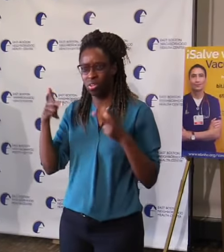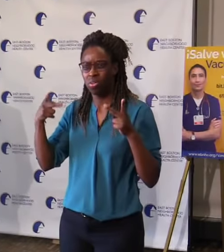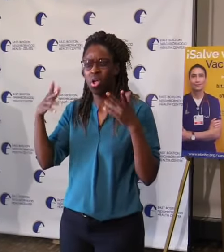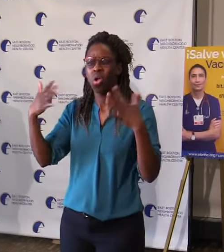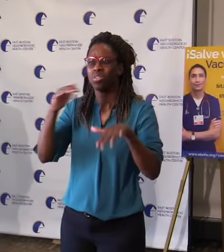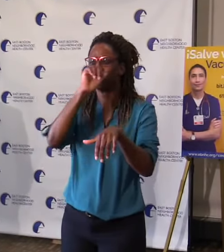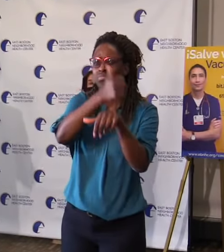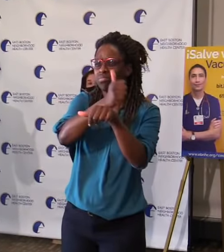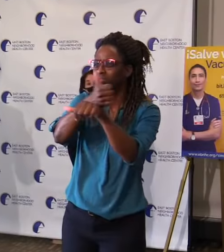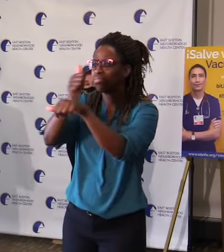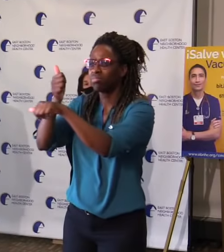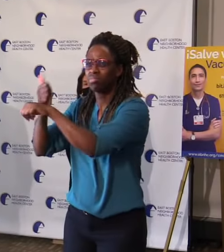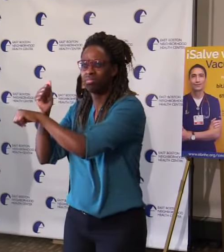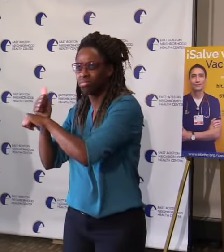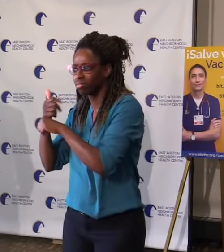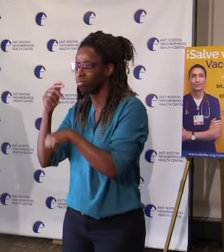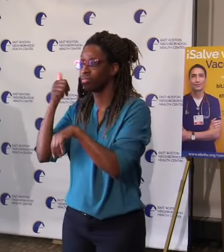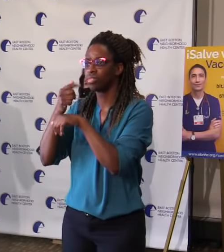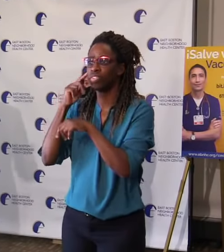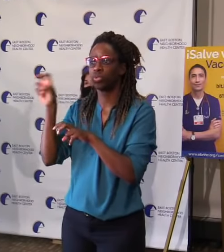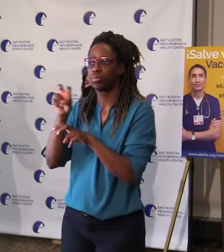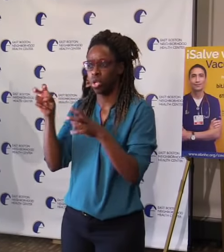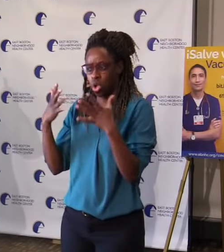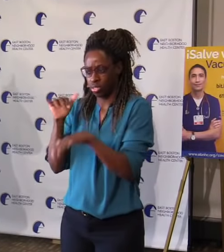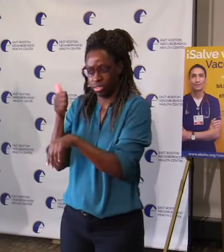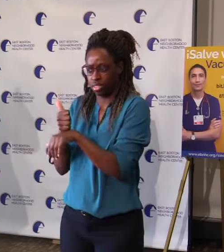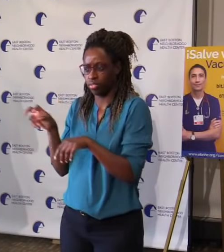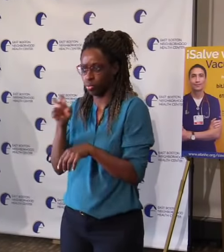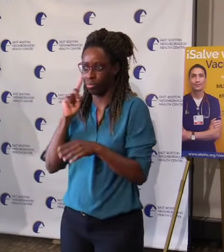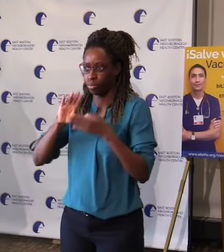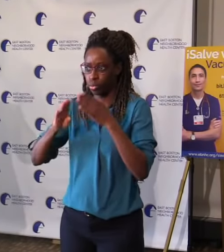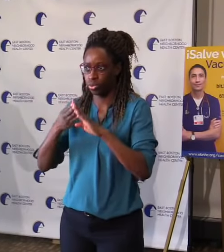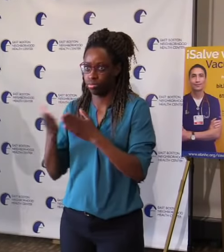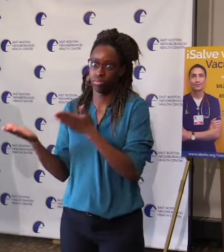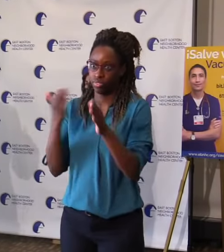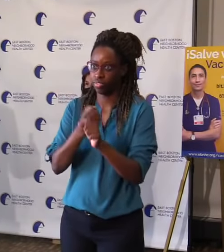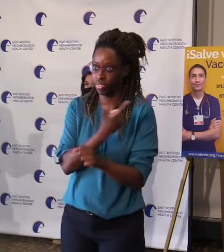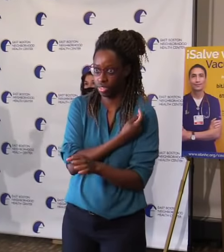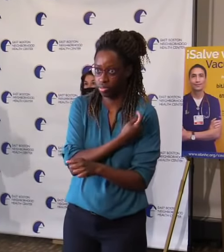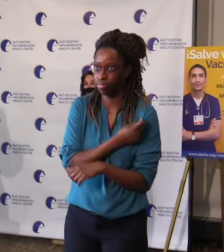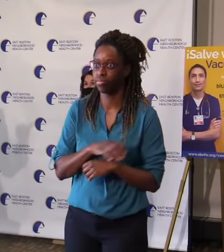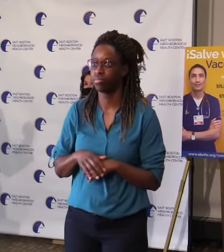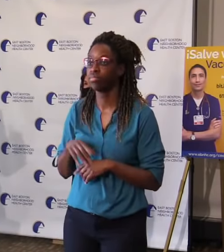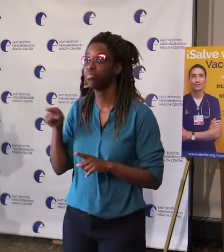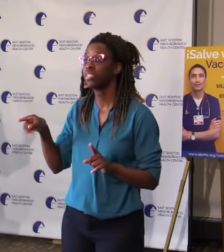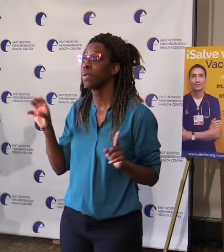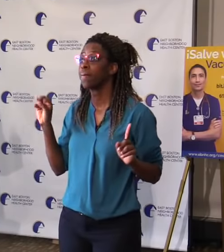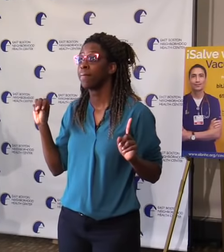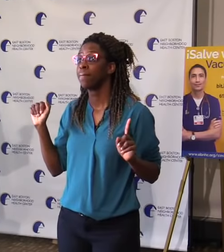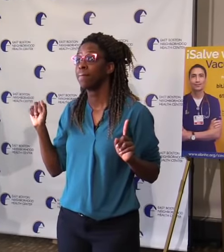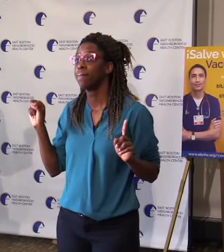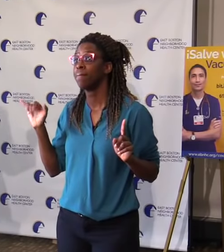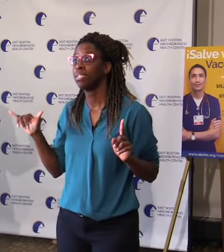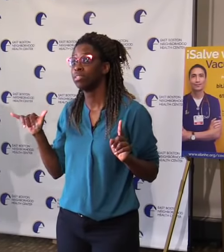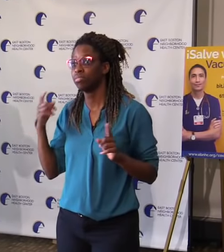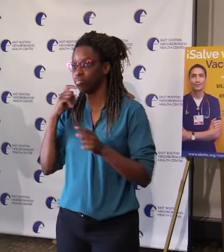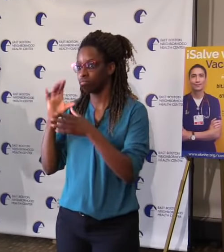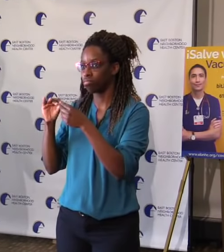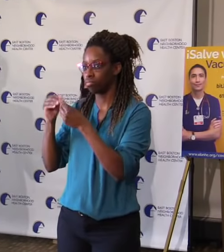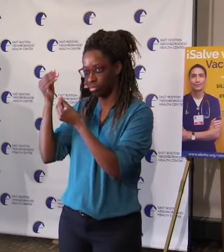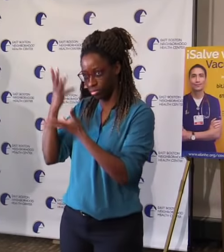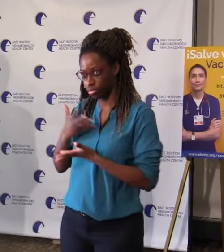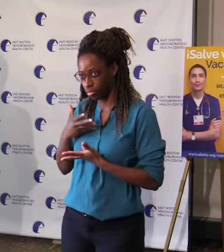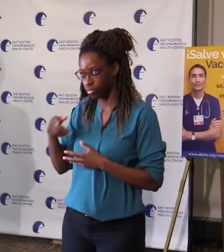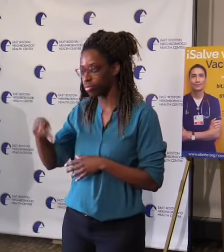around transportation and that type of thing. Manny pointed out to me when we were talking that the PACE program, which he and I love, which basically serves very frail